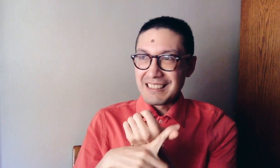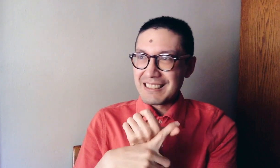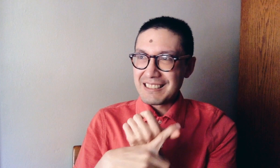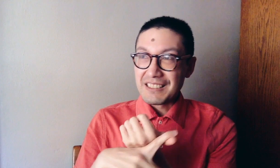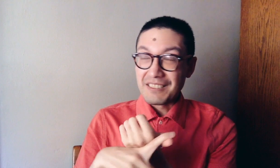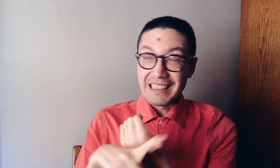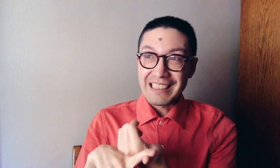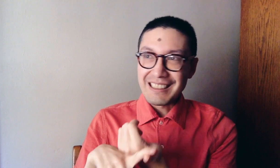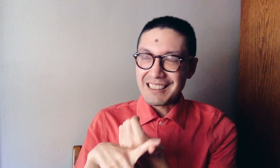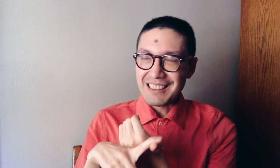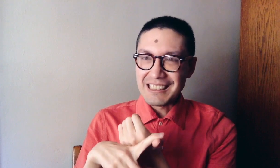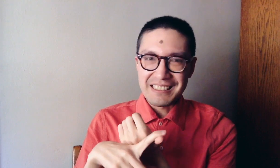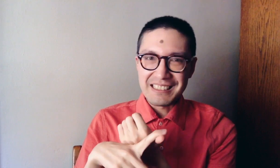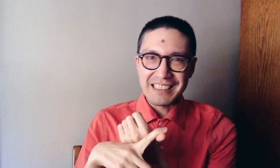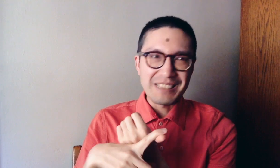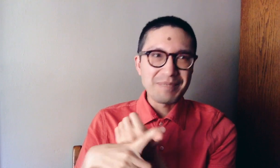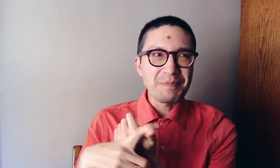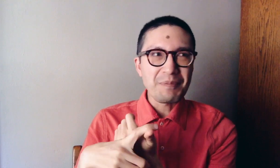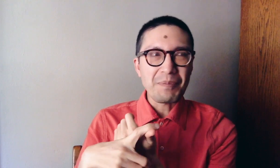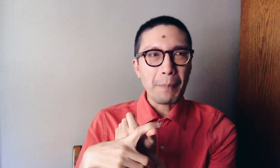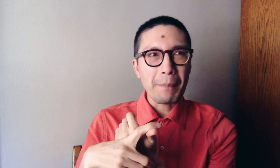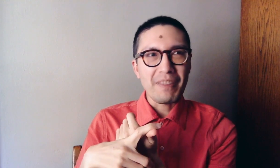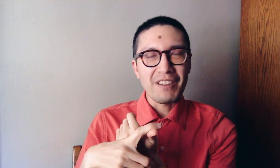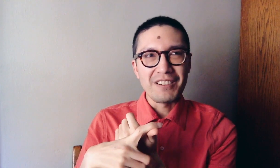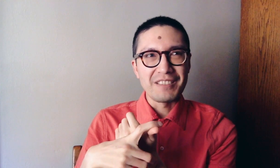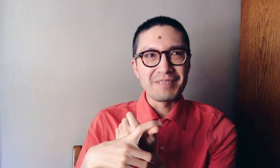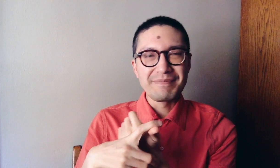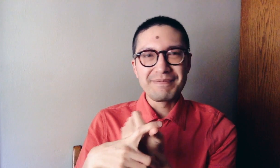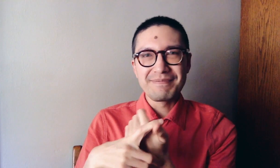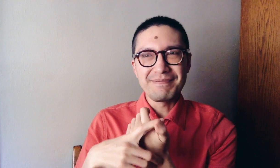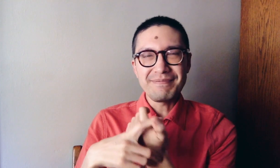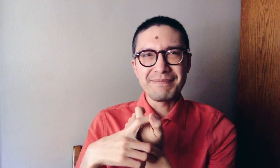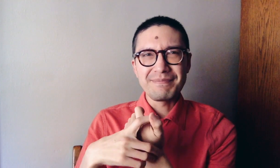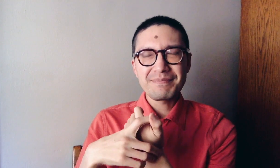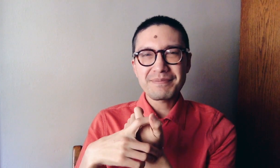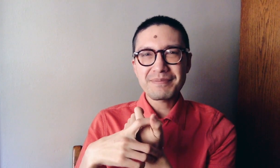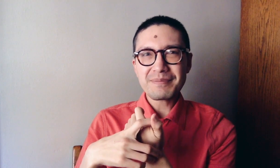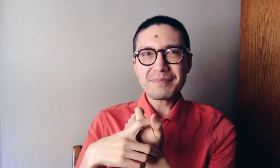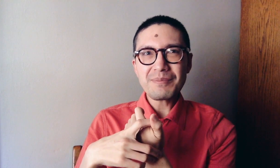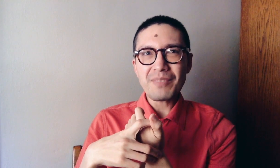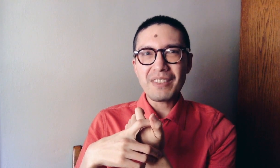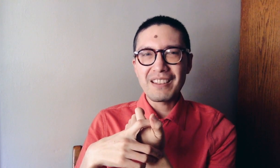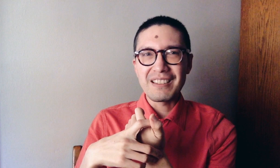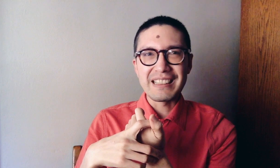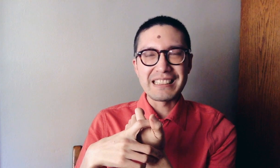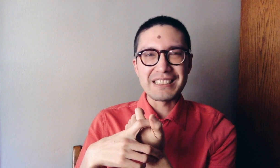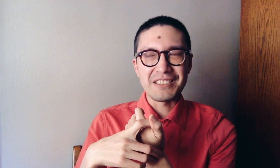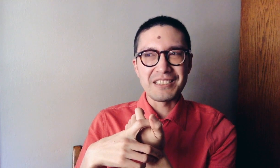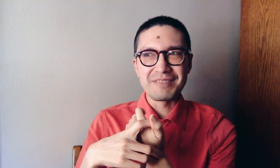just grinning constantly, or at least sort of